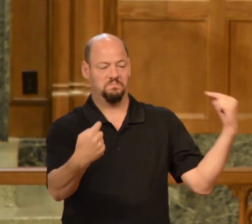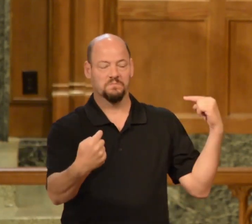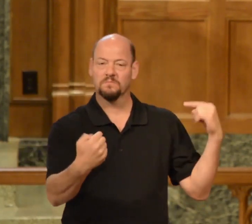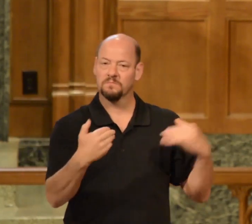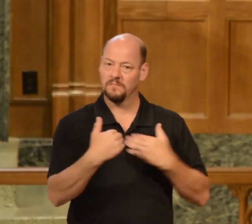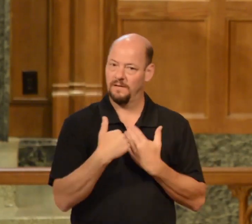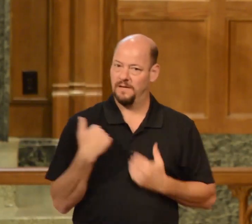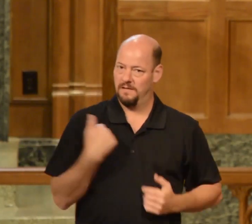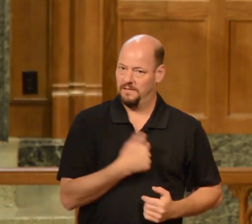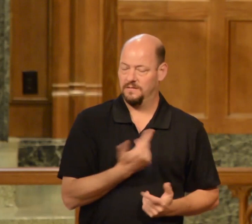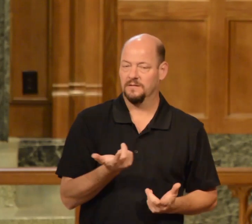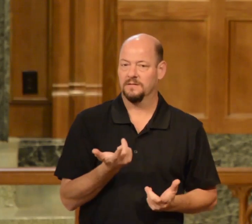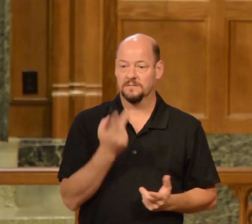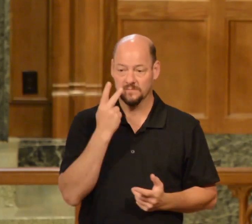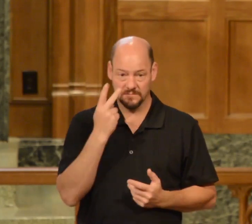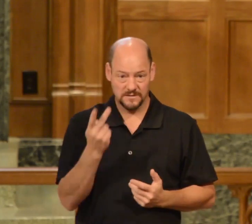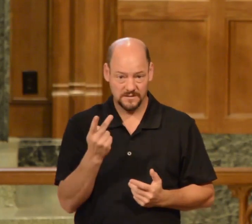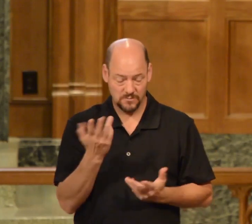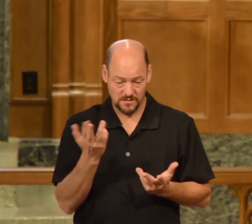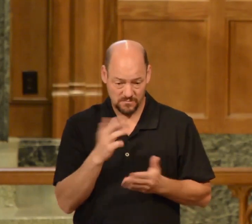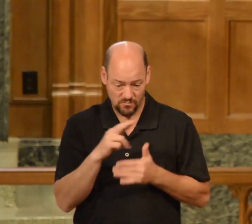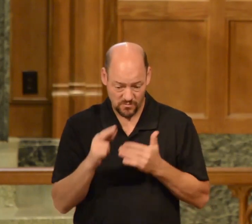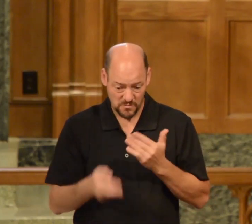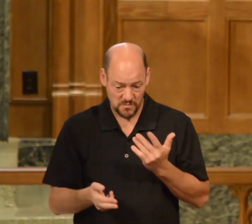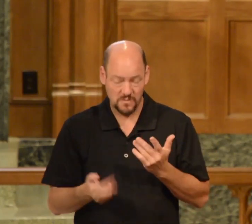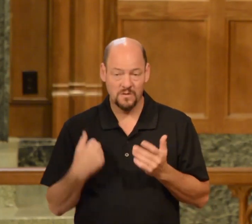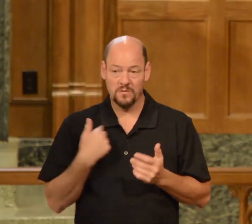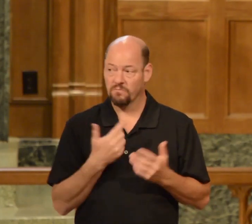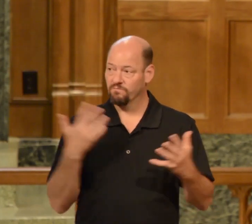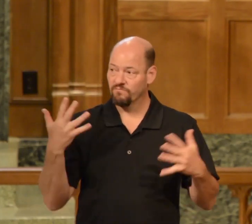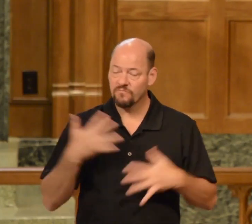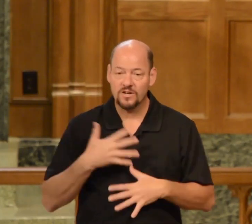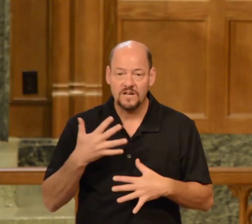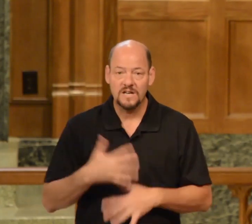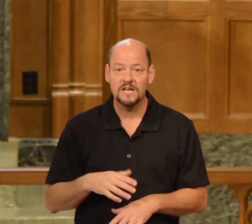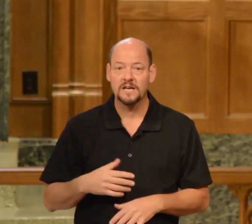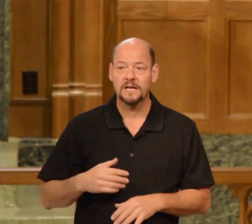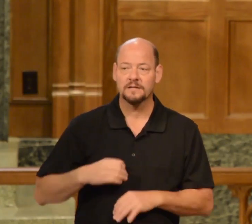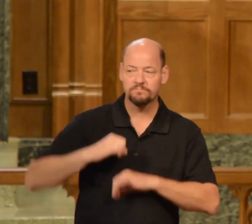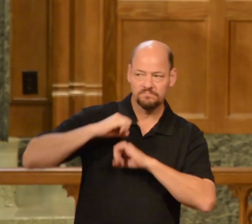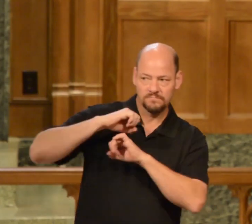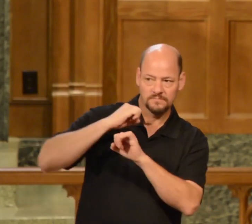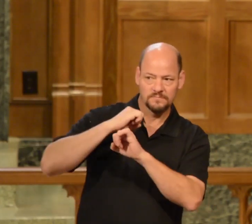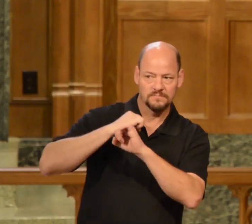and the result is what? That we that we're fearful that we are defensive